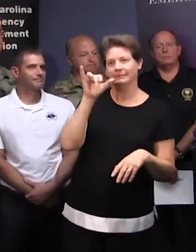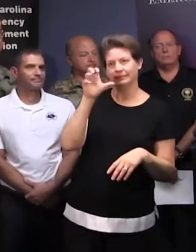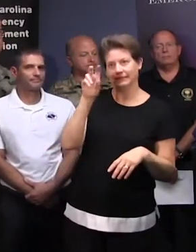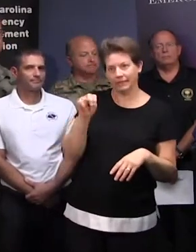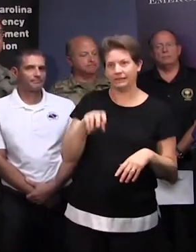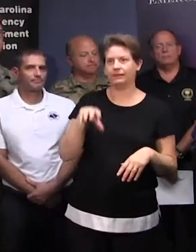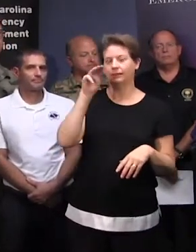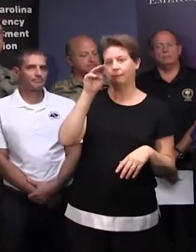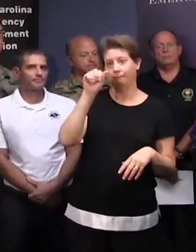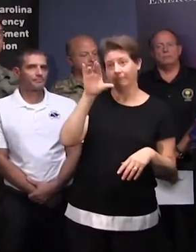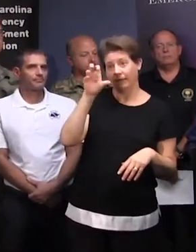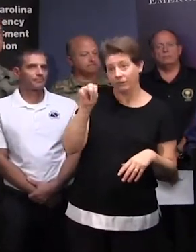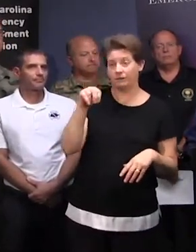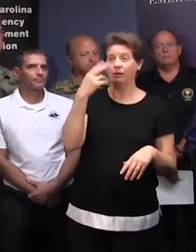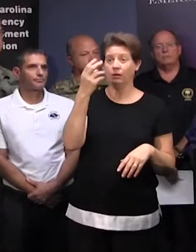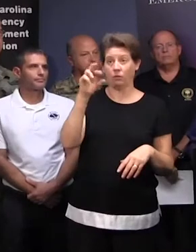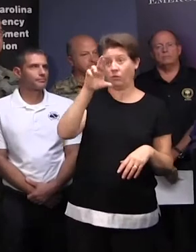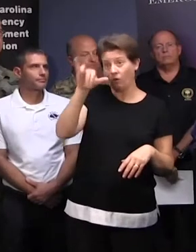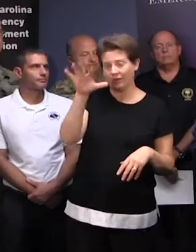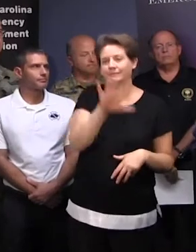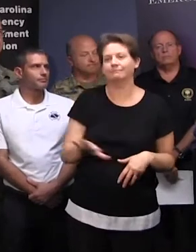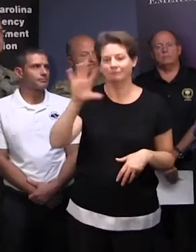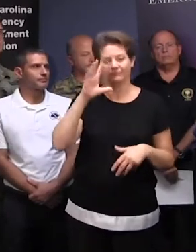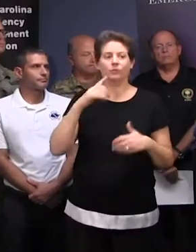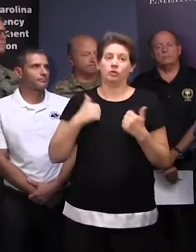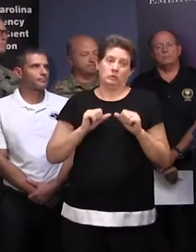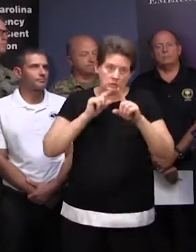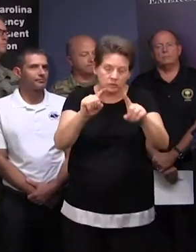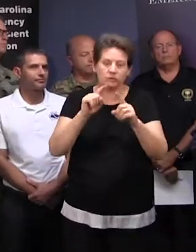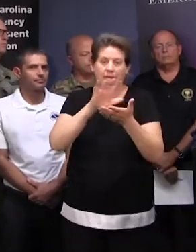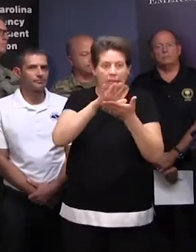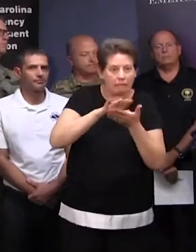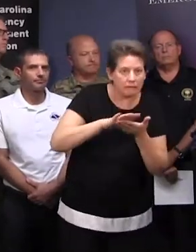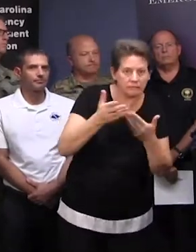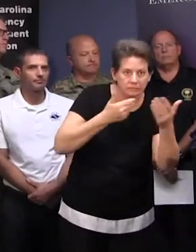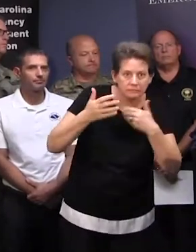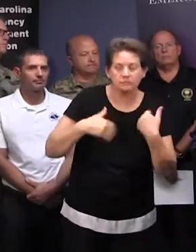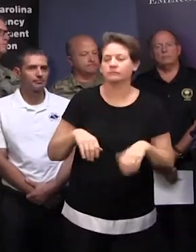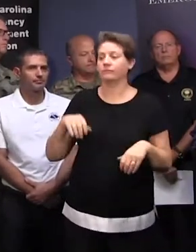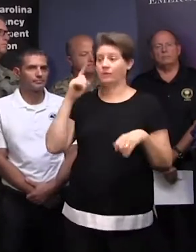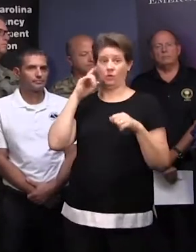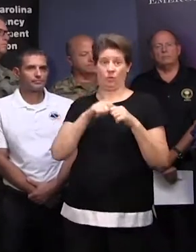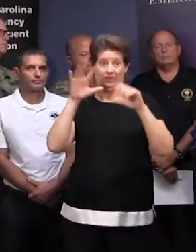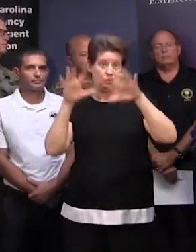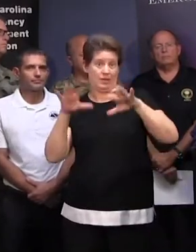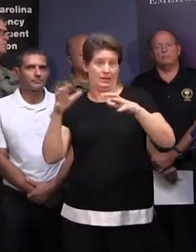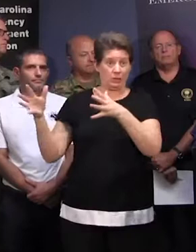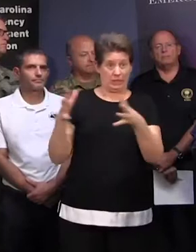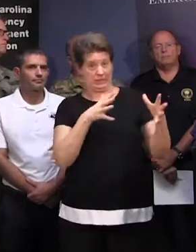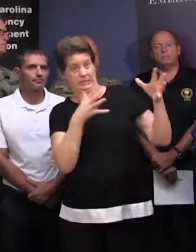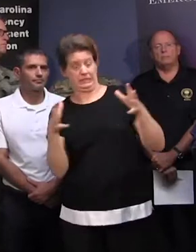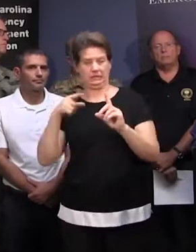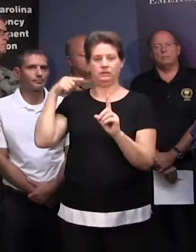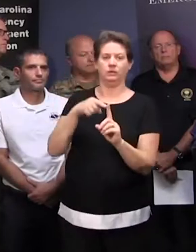and our team are working those trees as weather permits. Of course, with the storm approaching and tropical storm-force winds in the area,